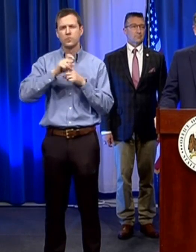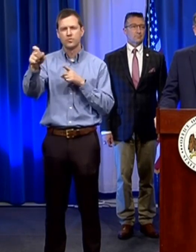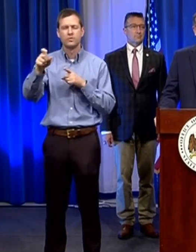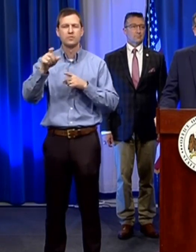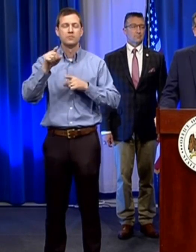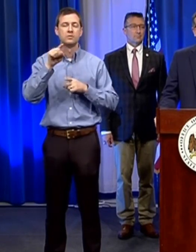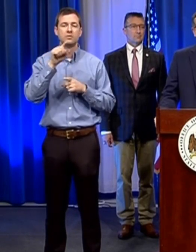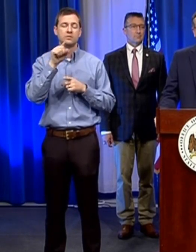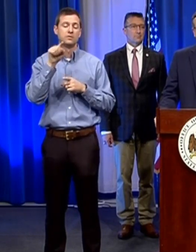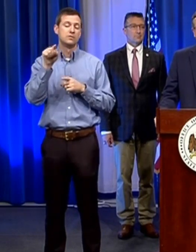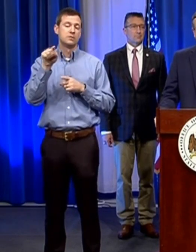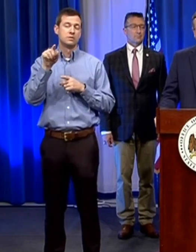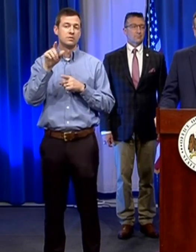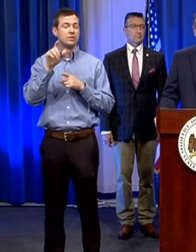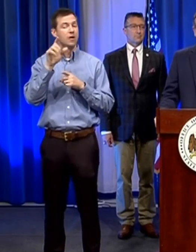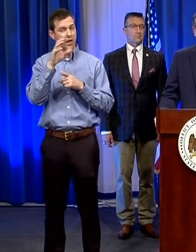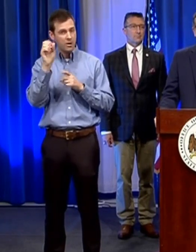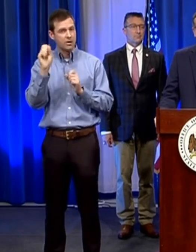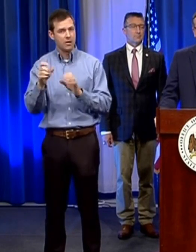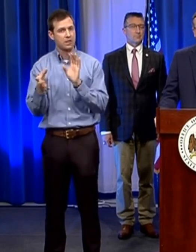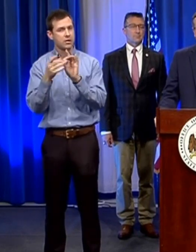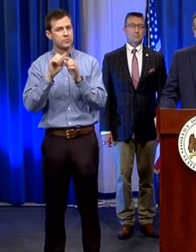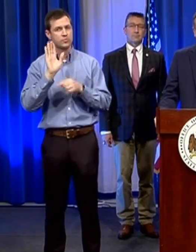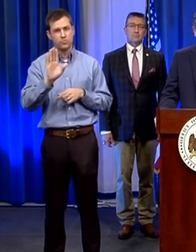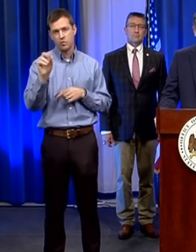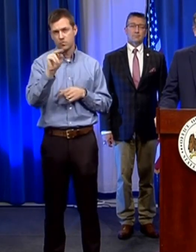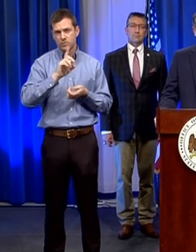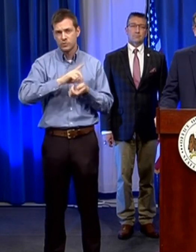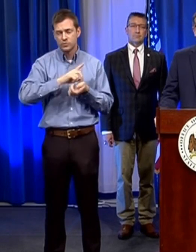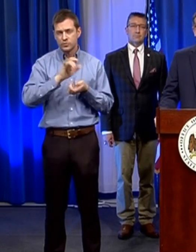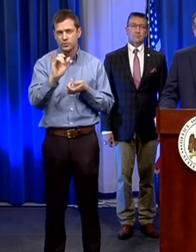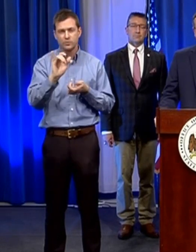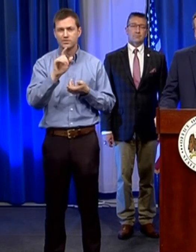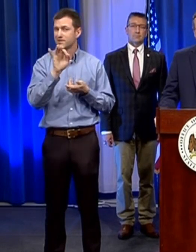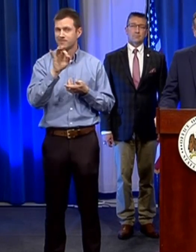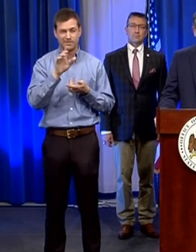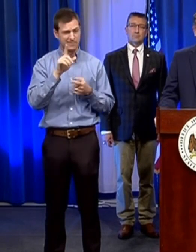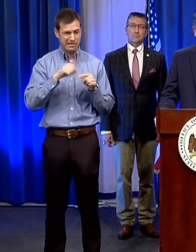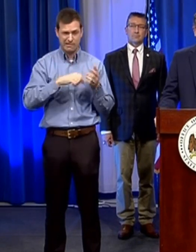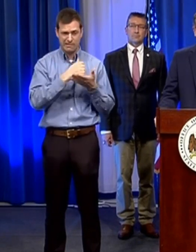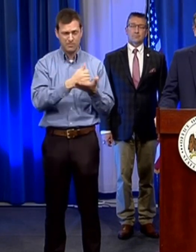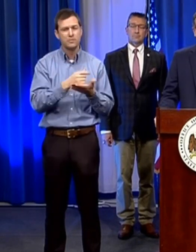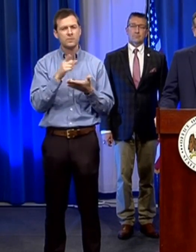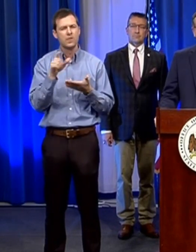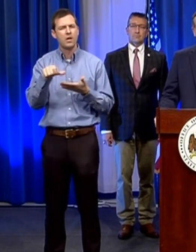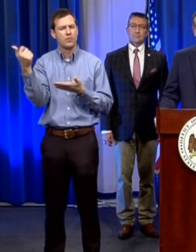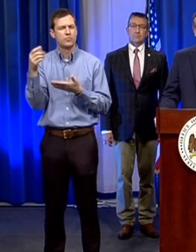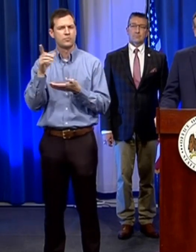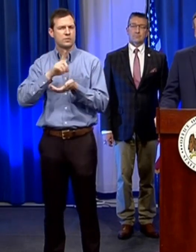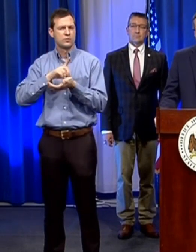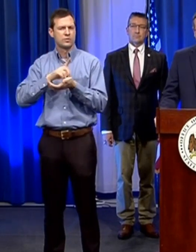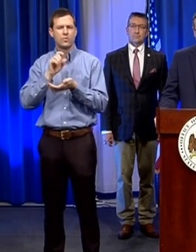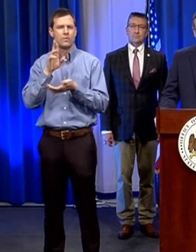touch with their own provider if they have one or try to to connect them to another provider who can help them make a uh a decision